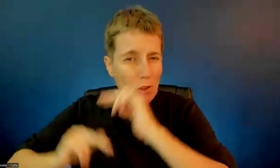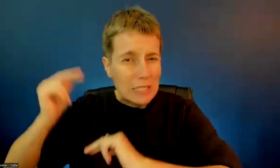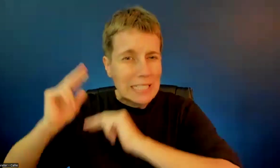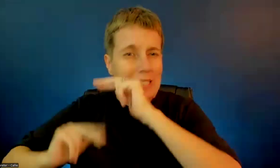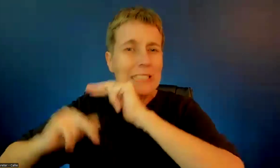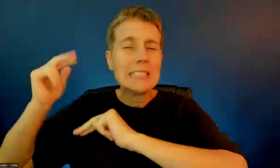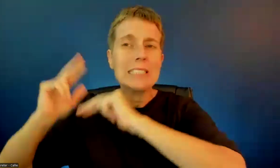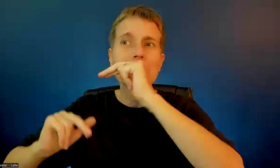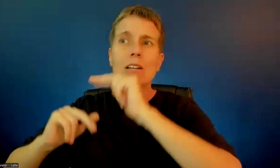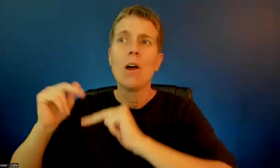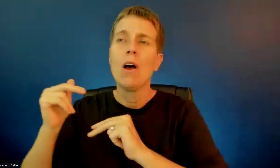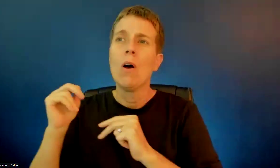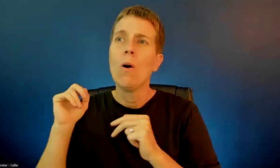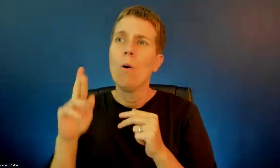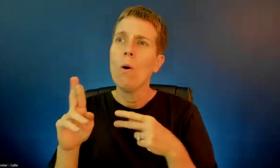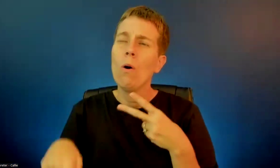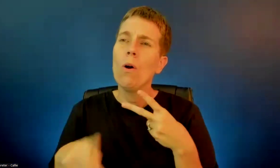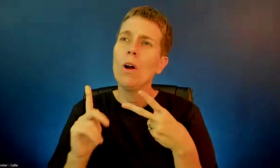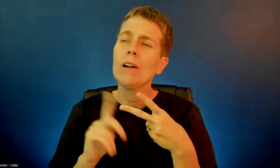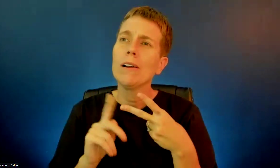Complaints is not the word I want to use.